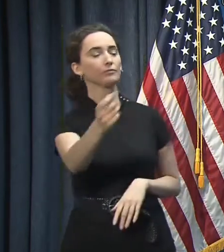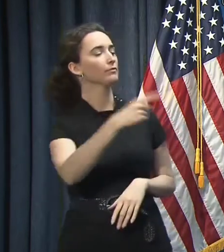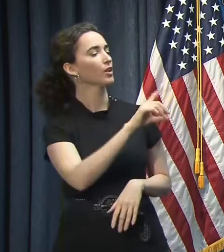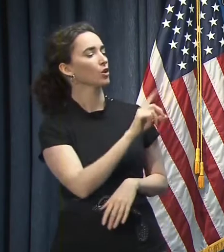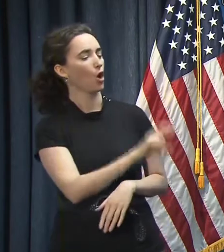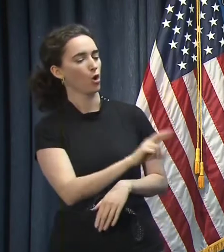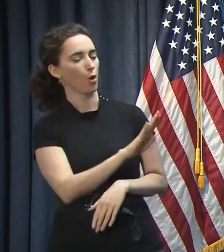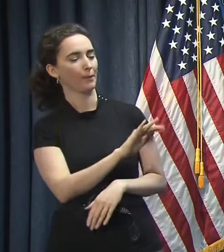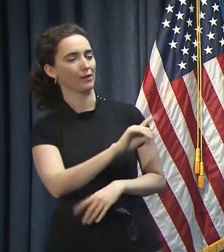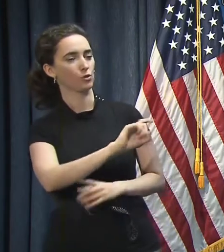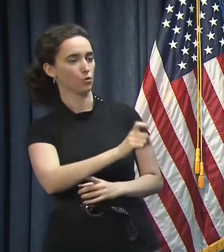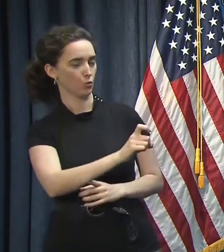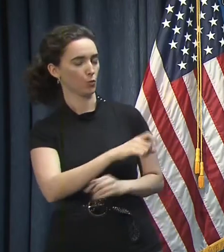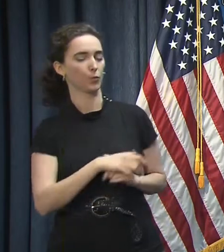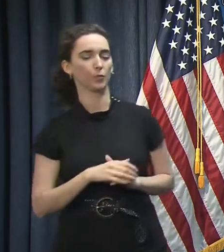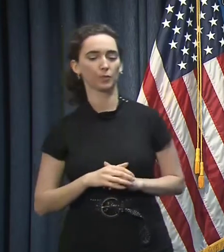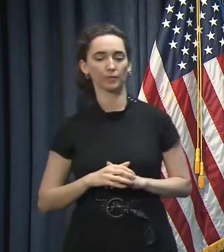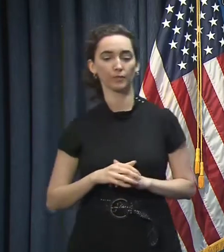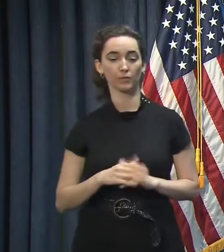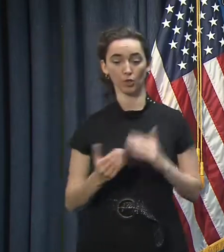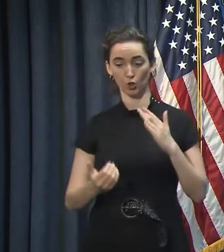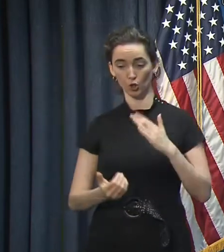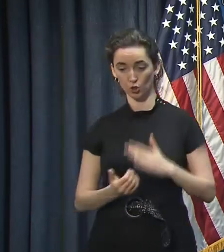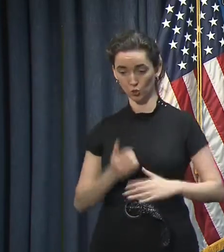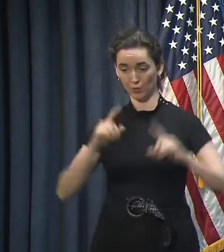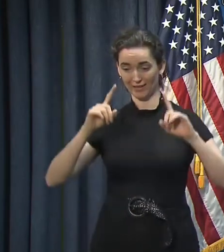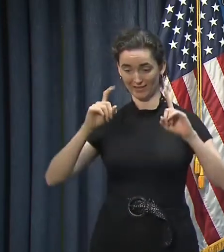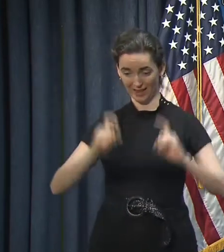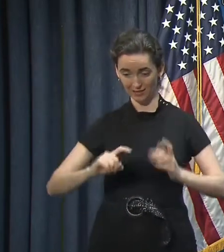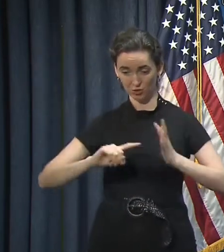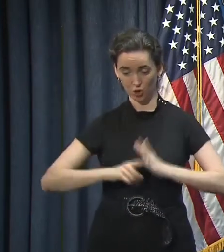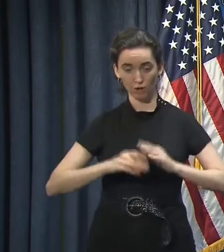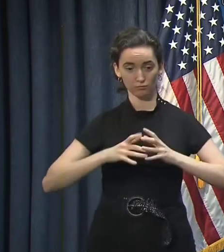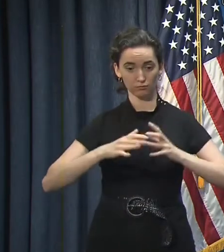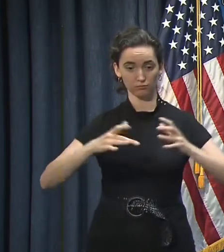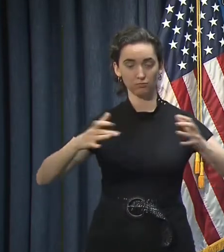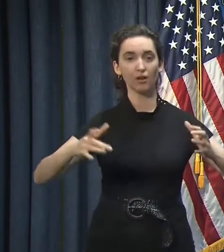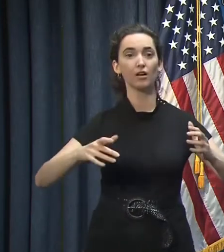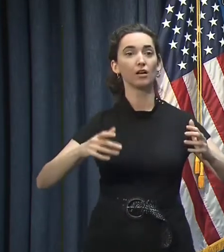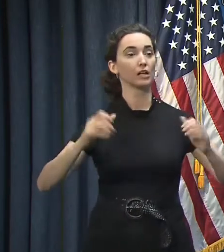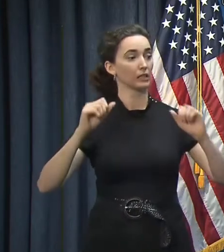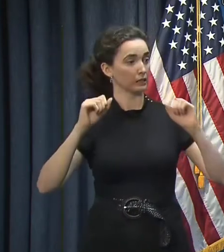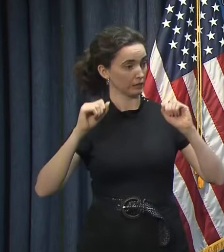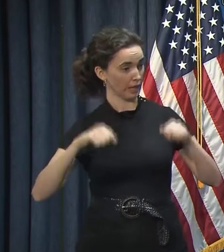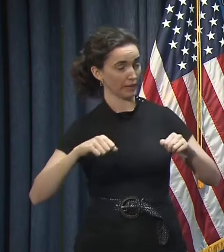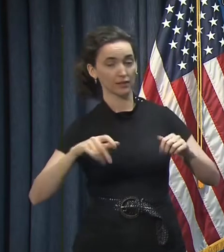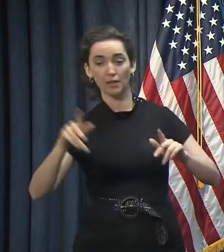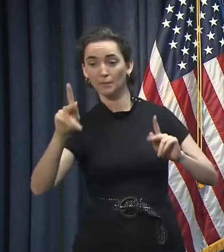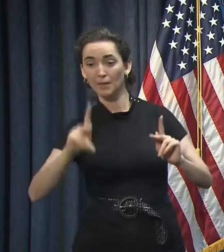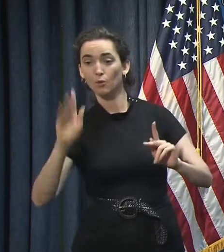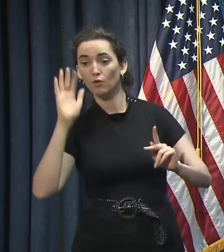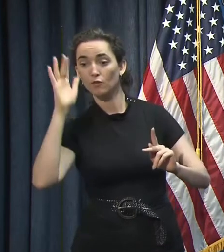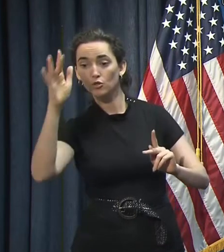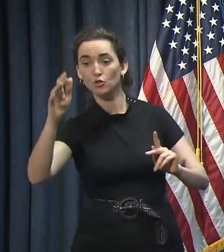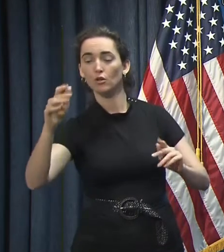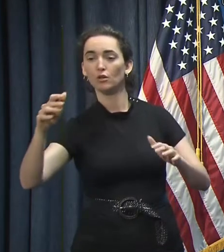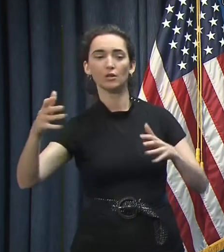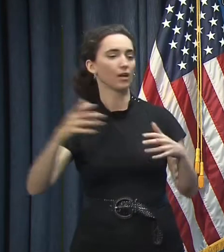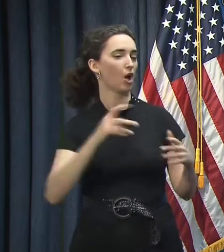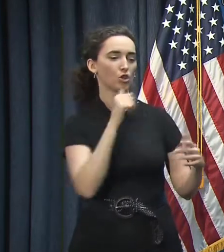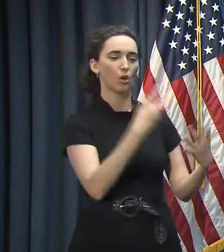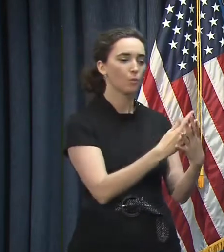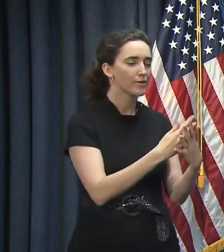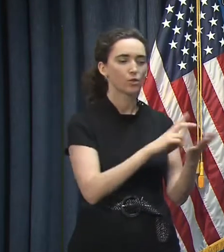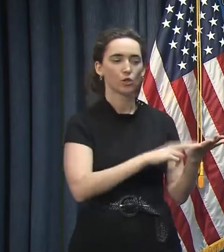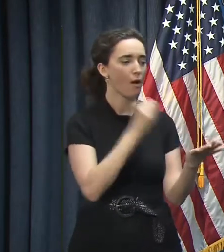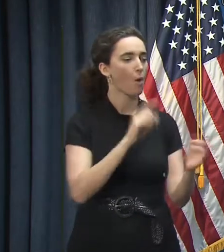a scenario or a phase to the new testing when eventually people in the general population who are asymptomatic will be tested, not necessarily